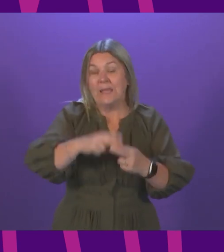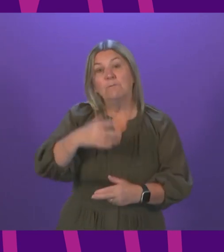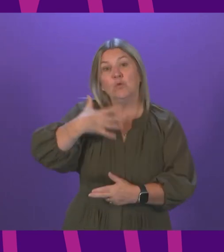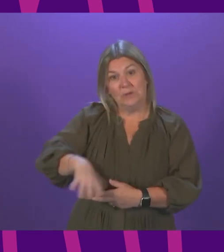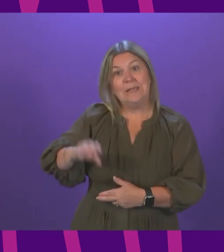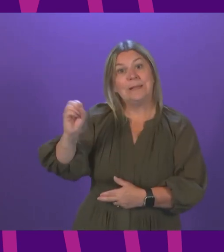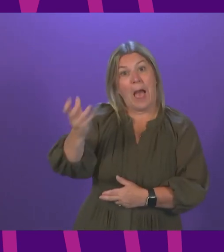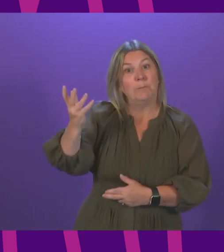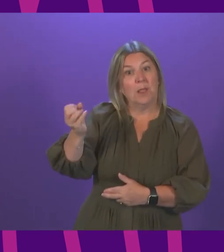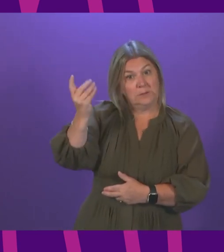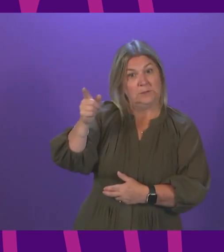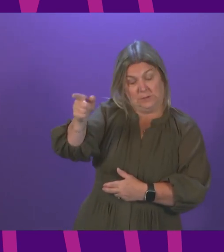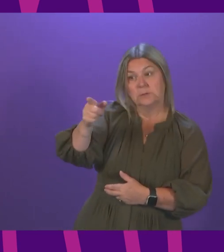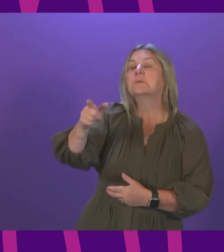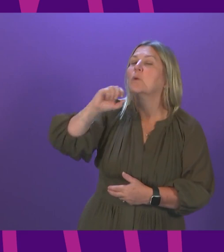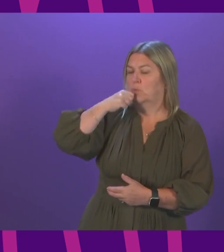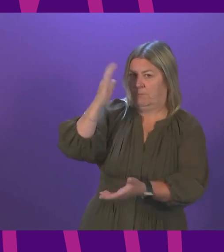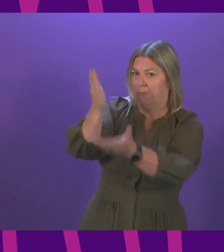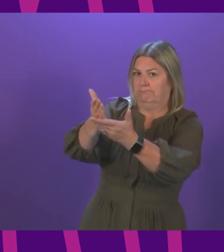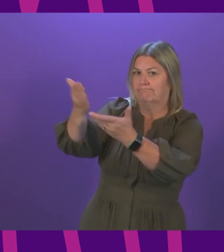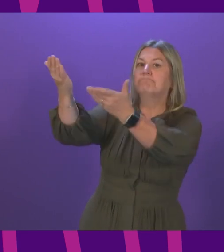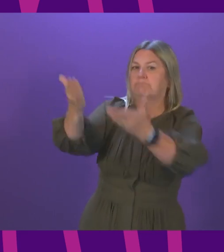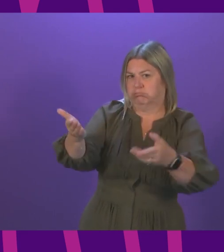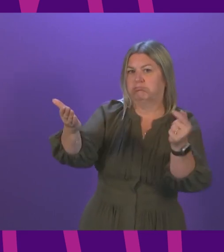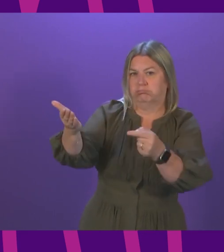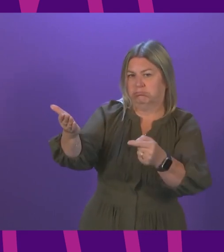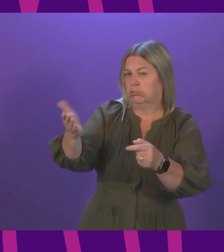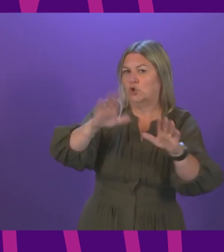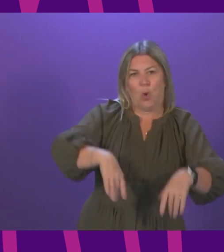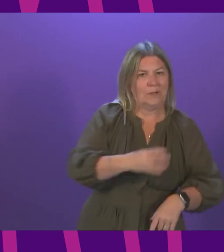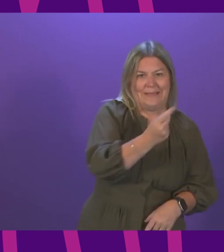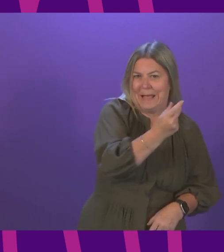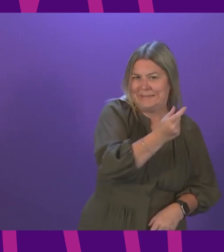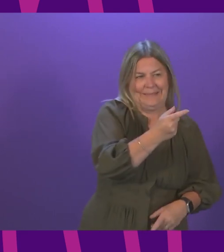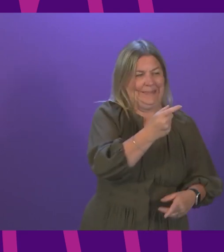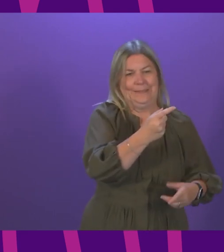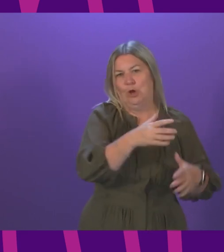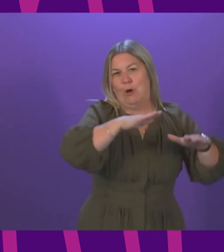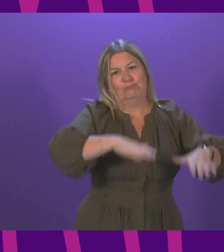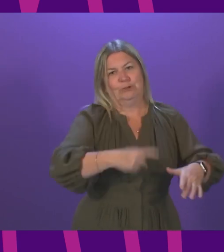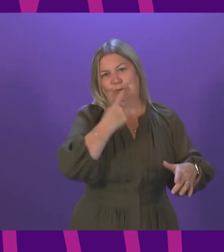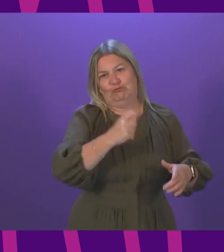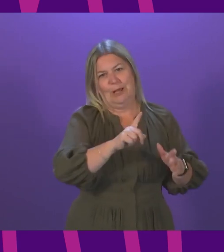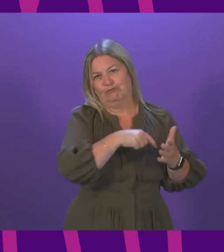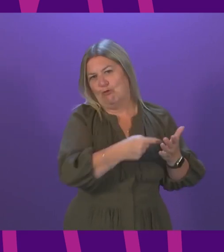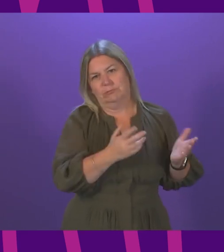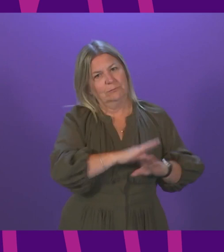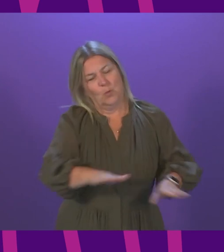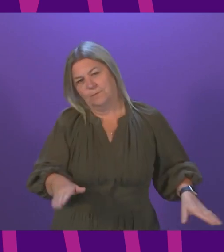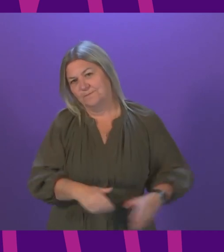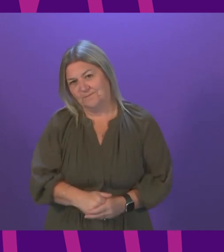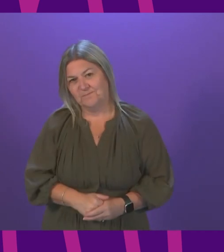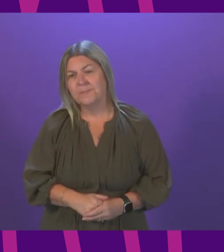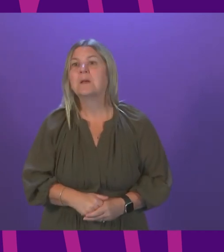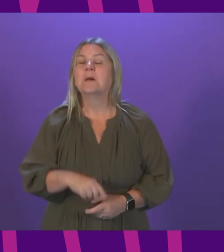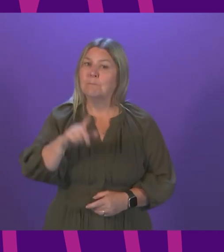you. Following a clinical triage and ensuring that there's no patient safety issues, which is of paramount importance, it makes sense to use all